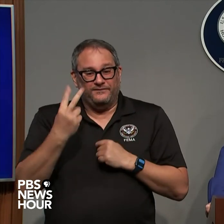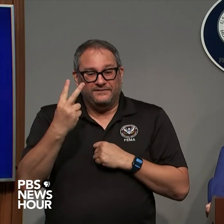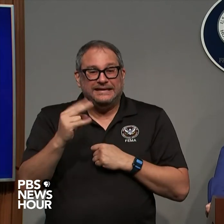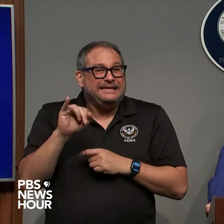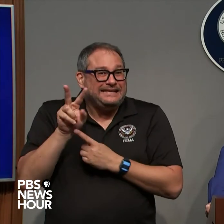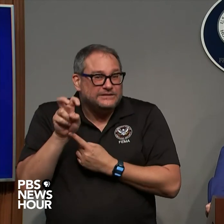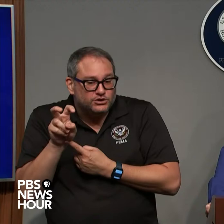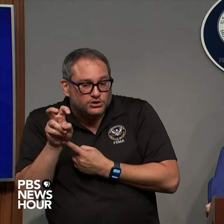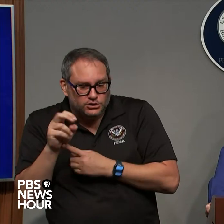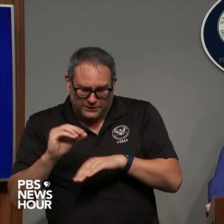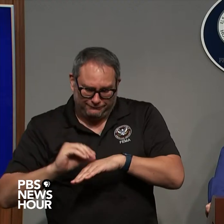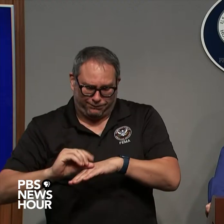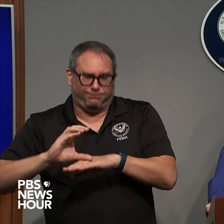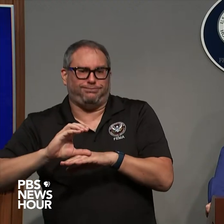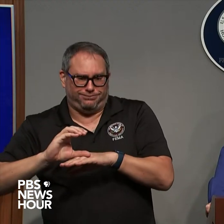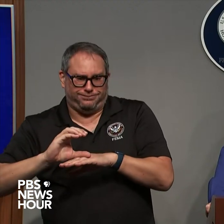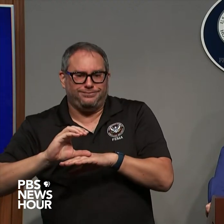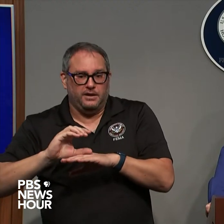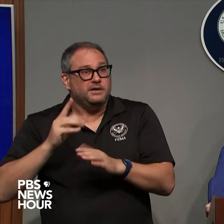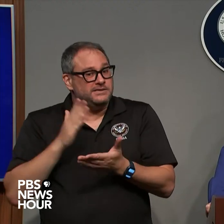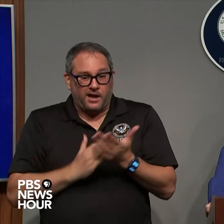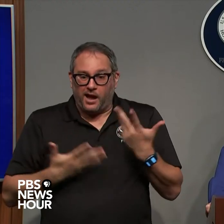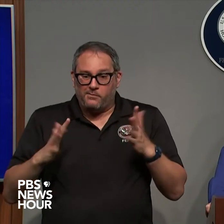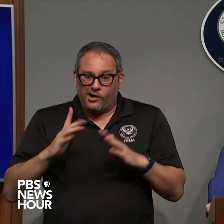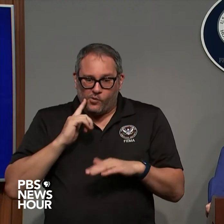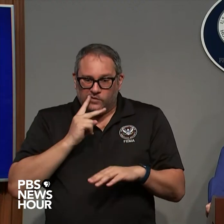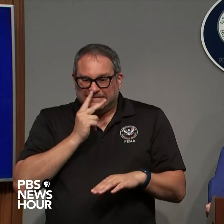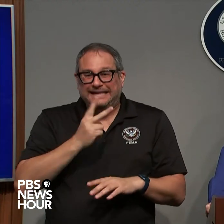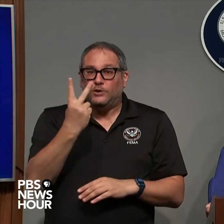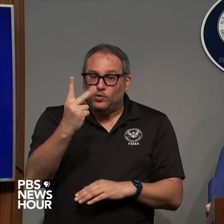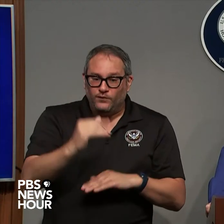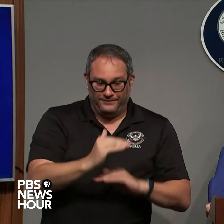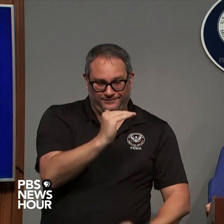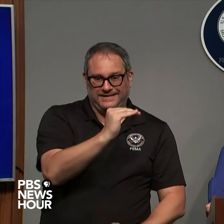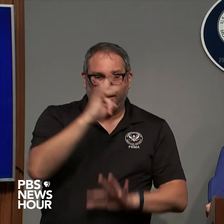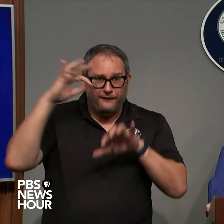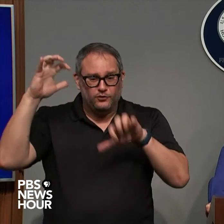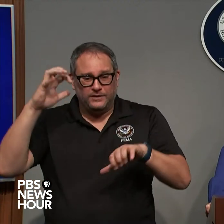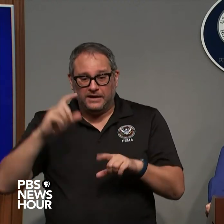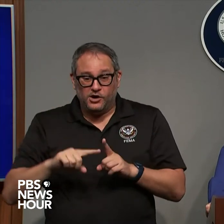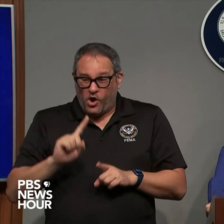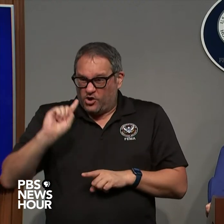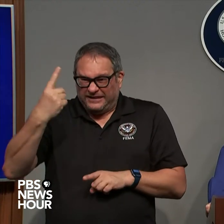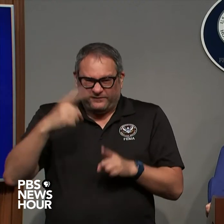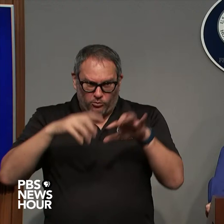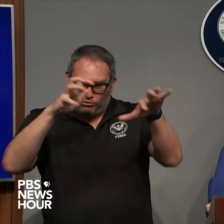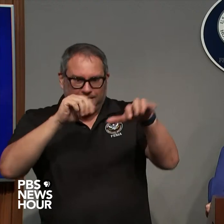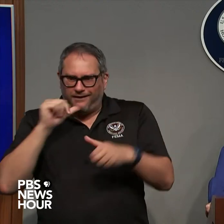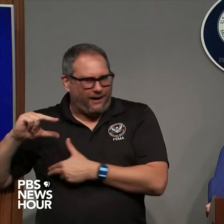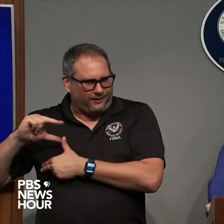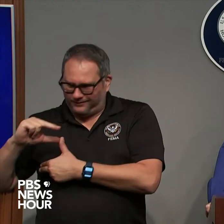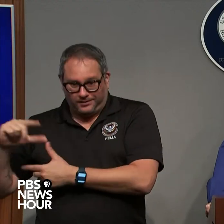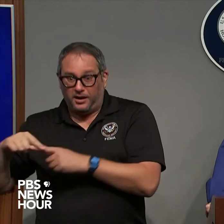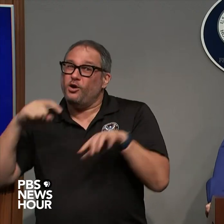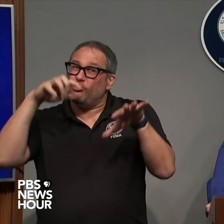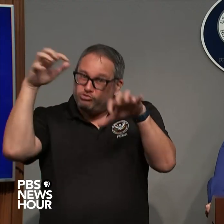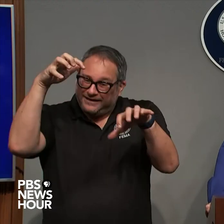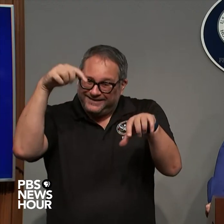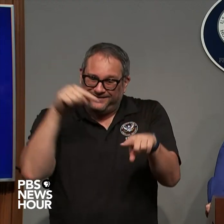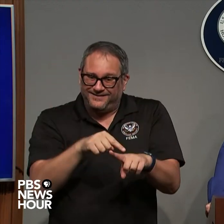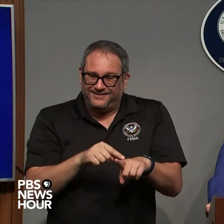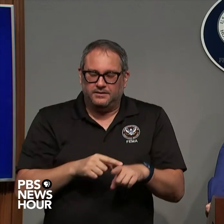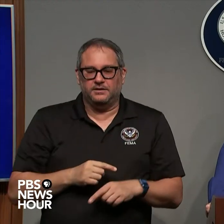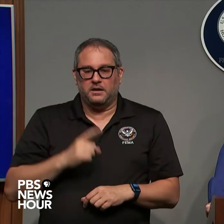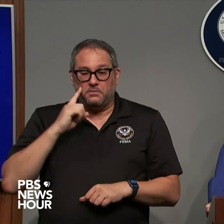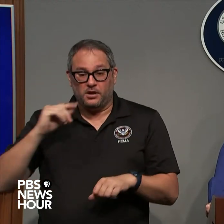some place is going to get two feet of rain it's moving that slow and that rain has a tough time draining because the storm surge has it blocked